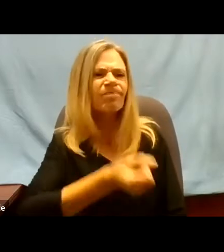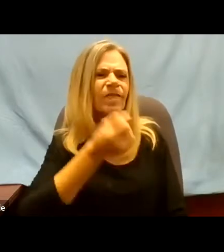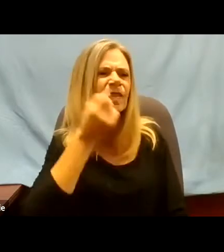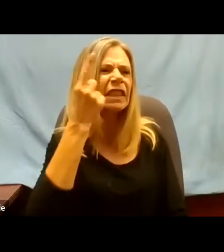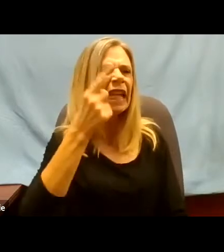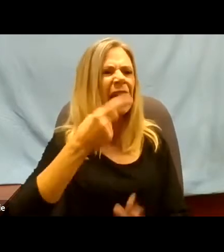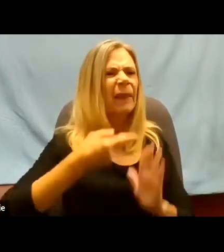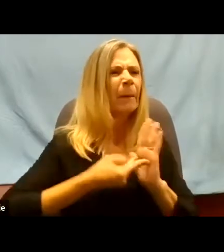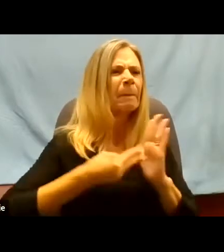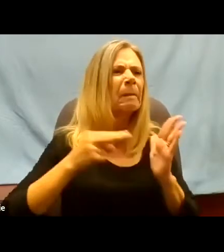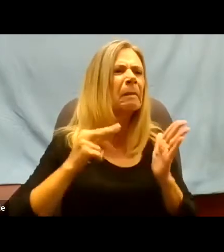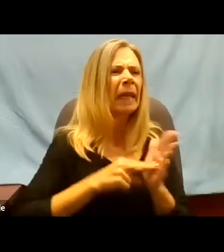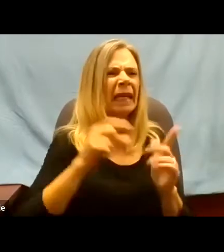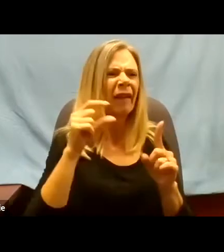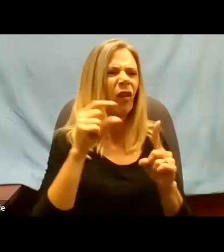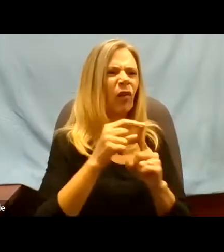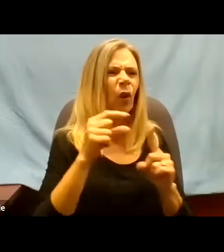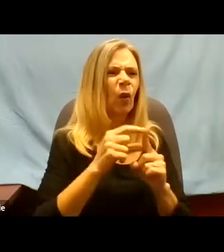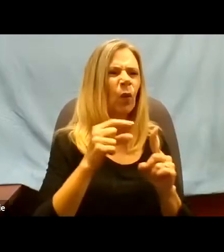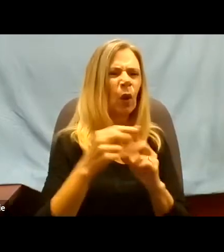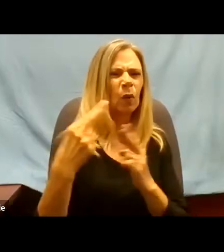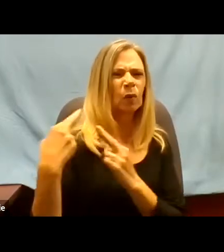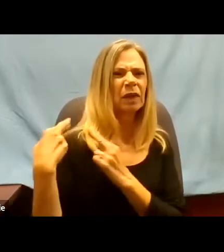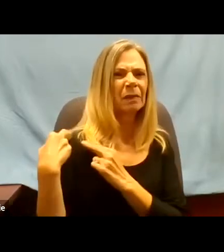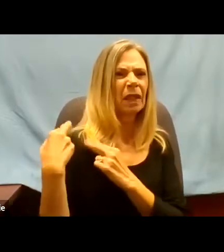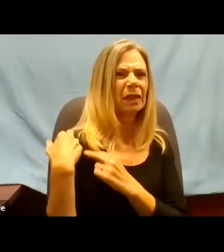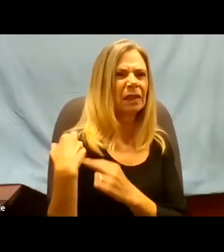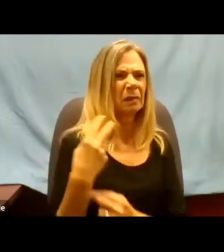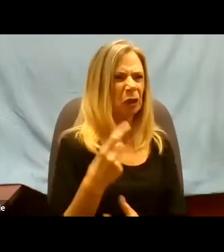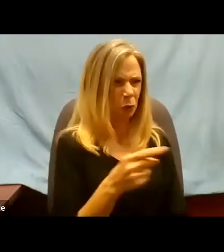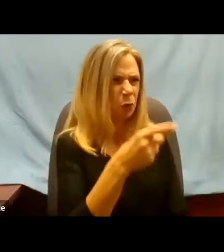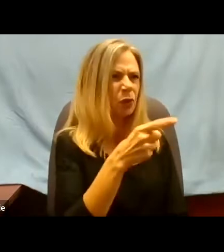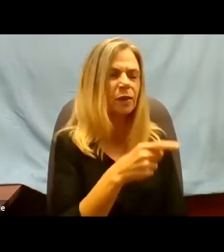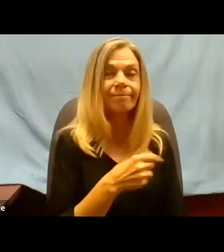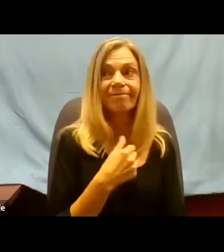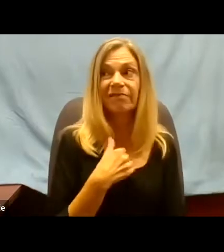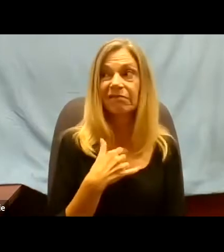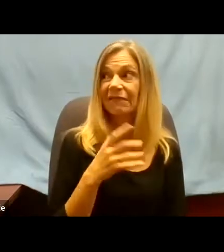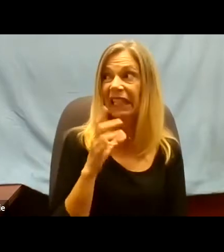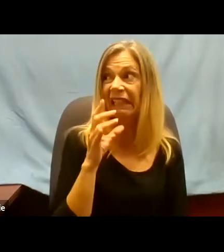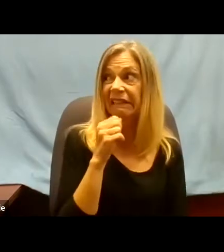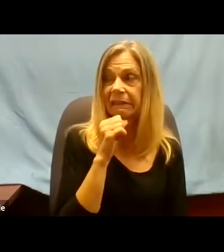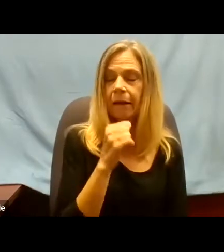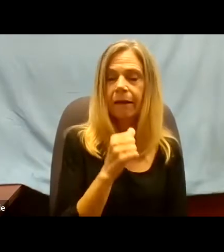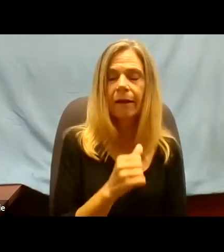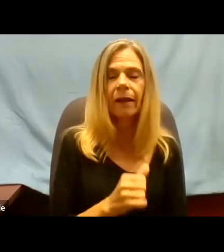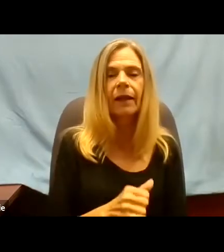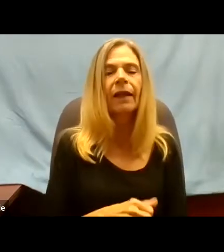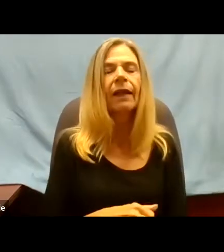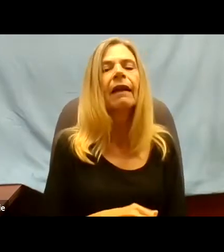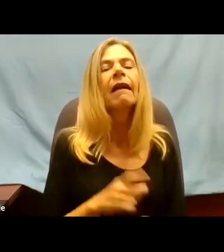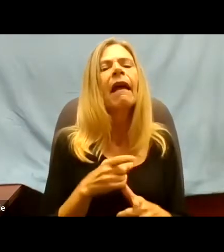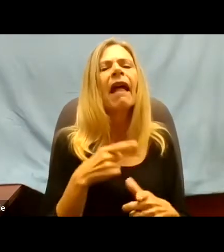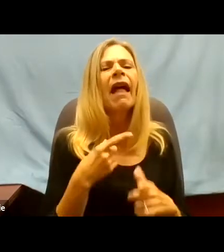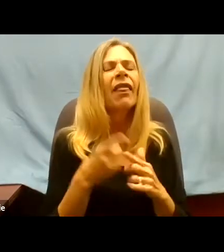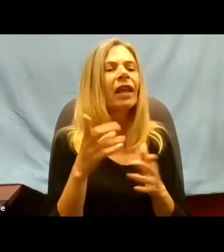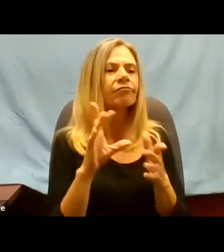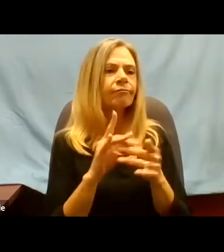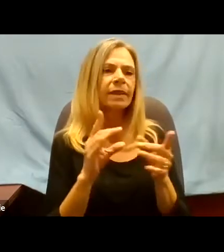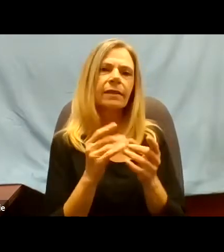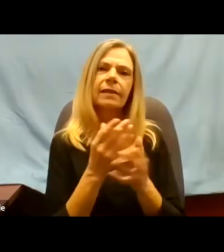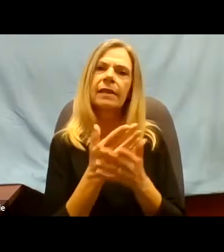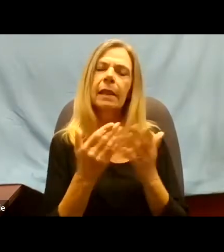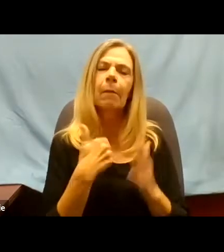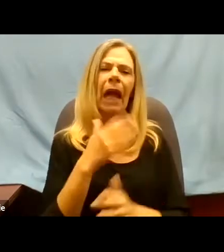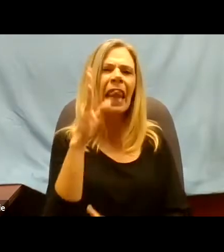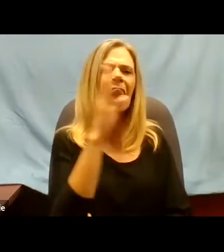word responsibility, do you? And I said, I guess not. And then he said something I never forgot and I've lived with all of